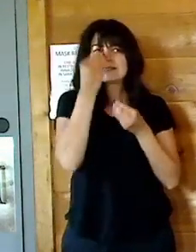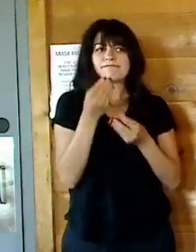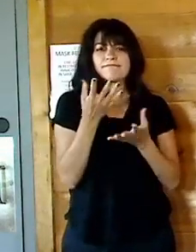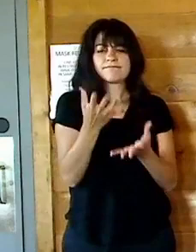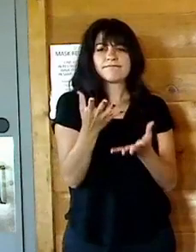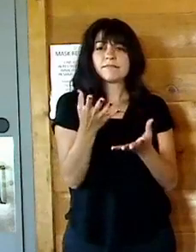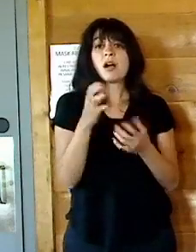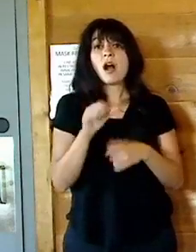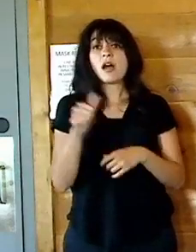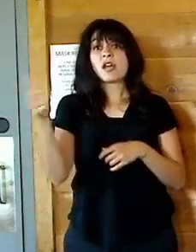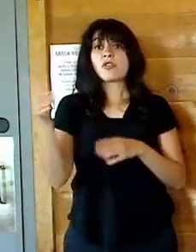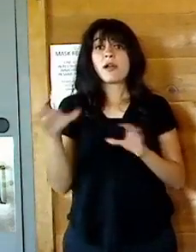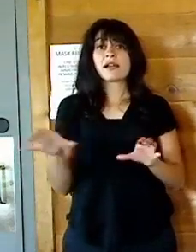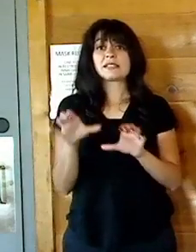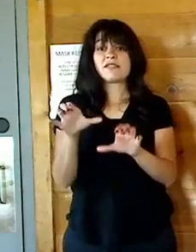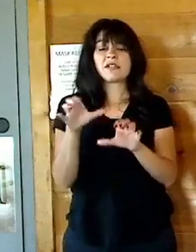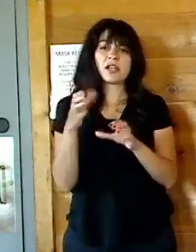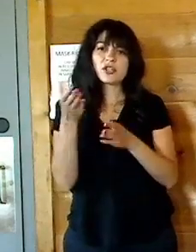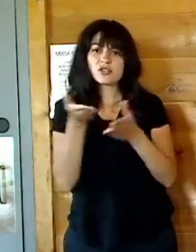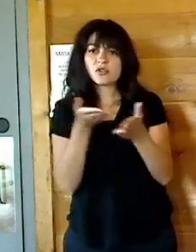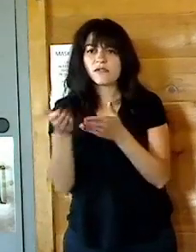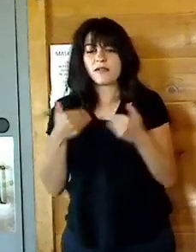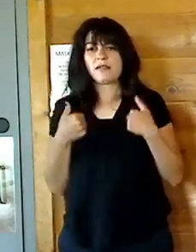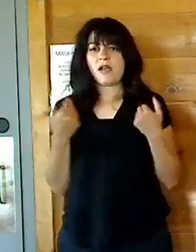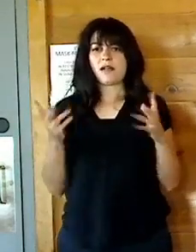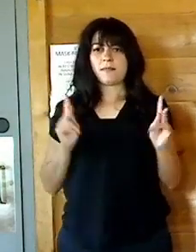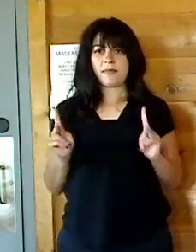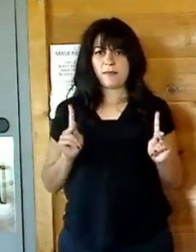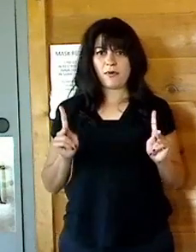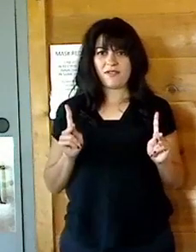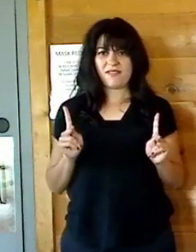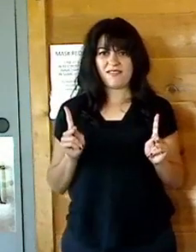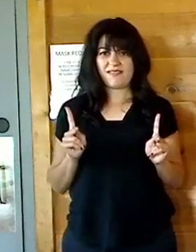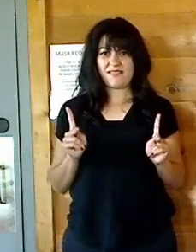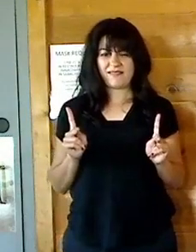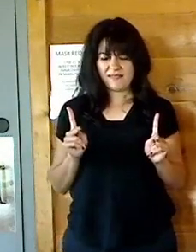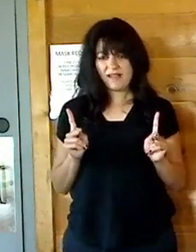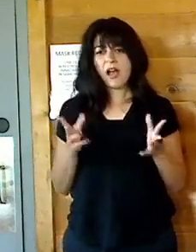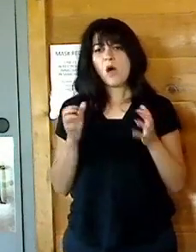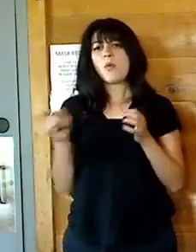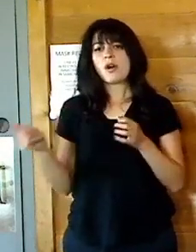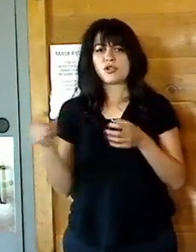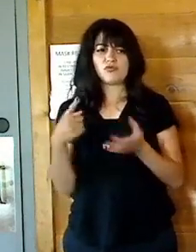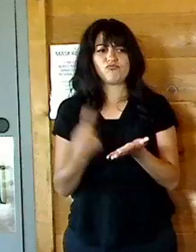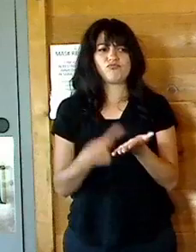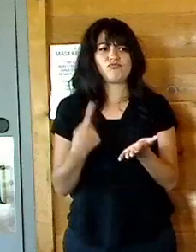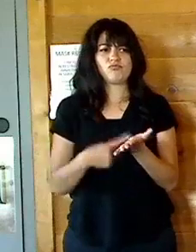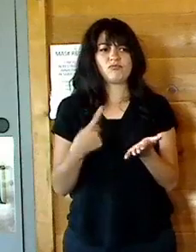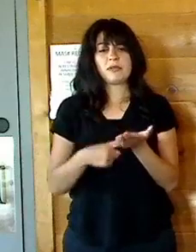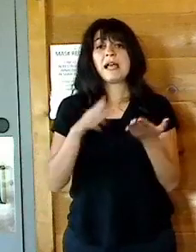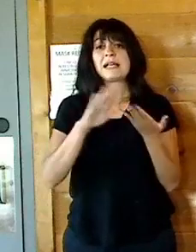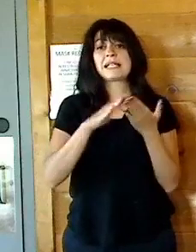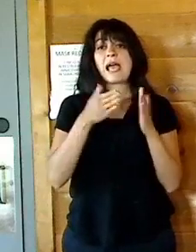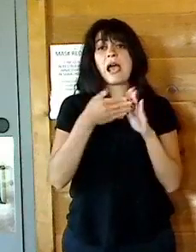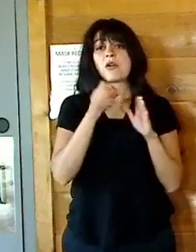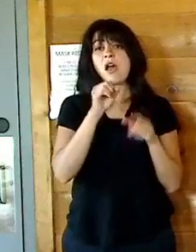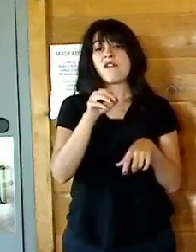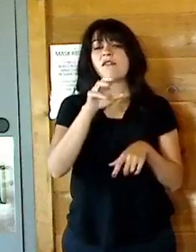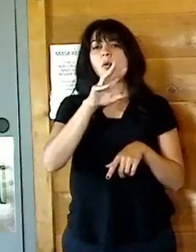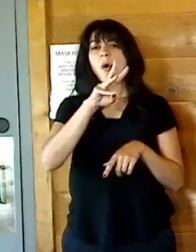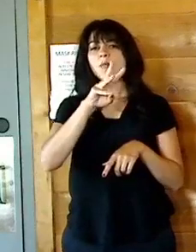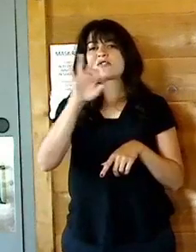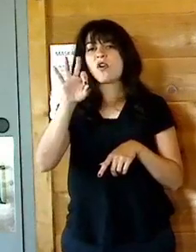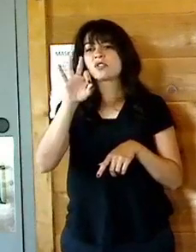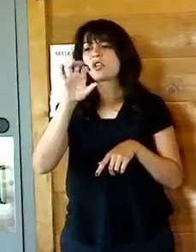another activity serving young people. Yes, yes. And I want to let you first talk a little bit about the town of Wappinger Challenger League.